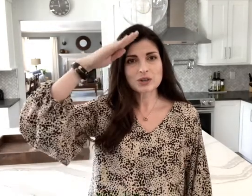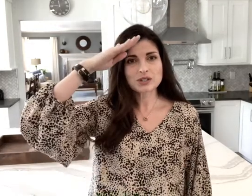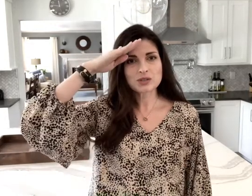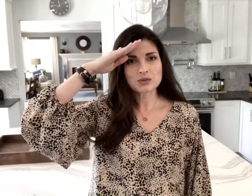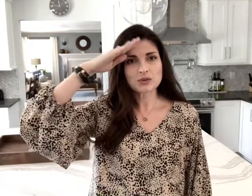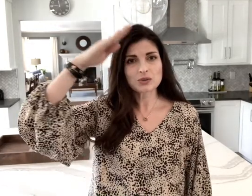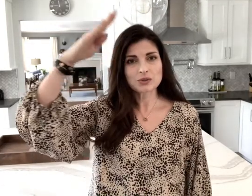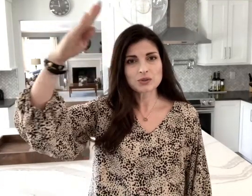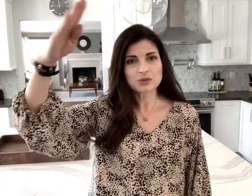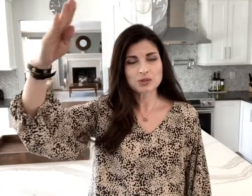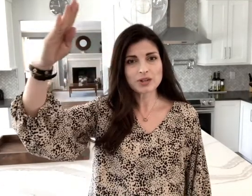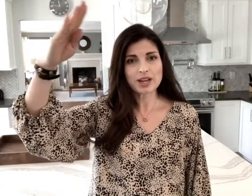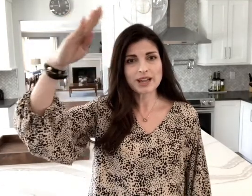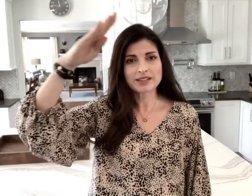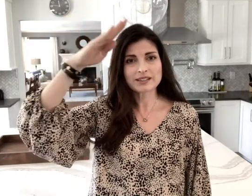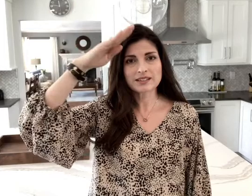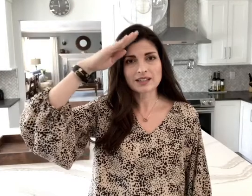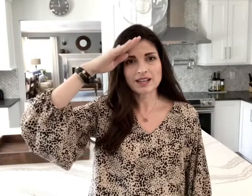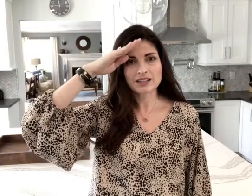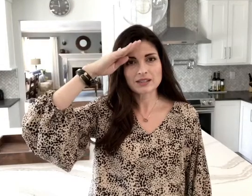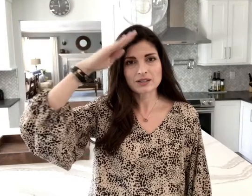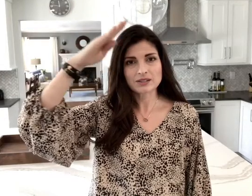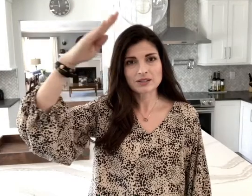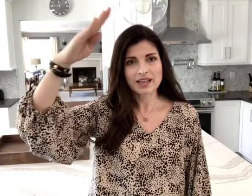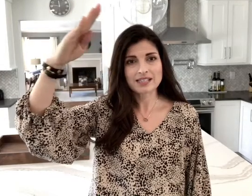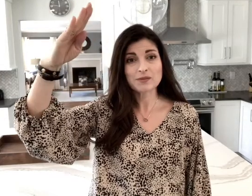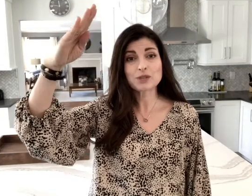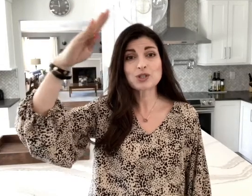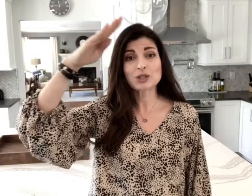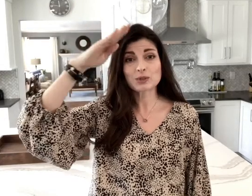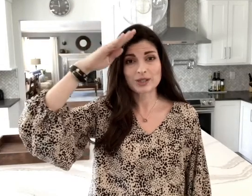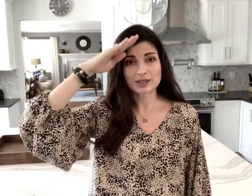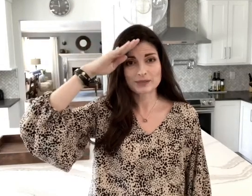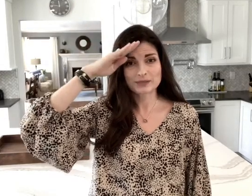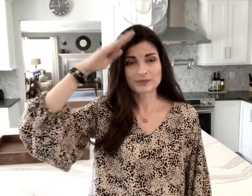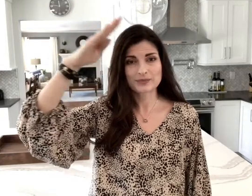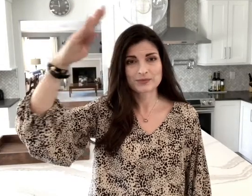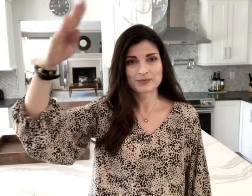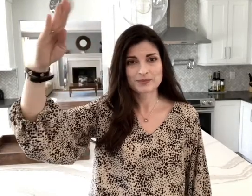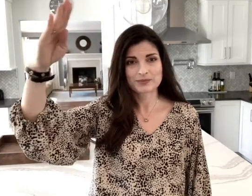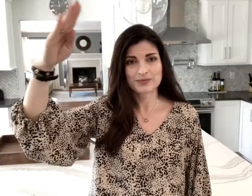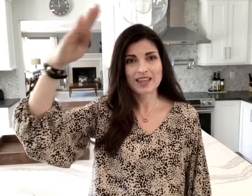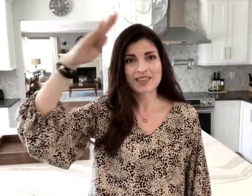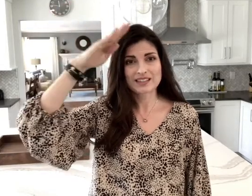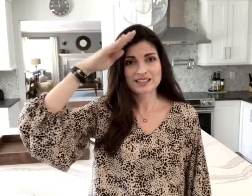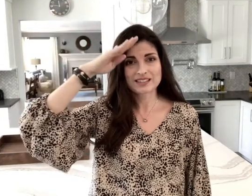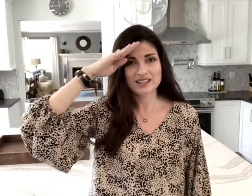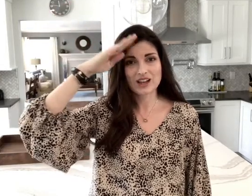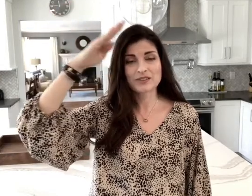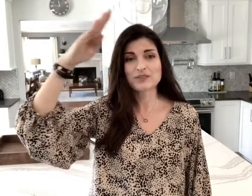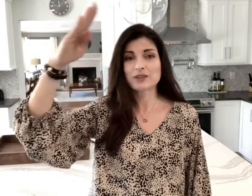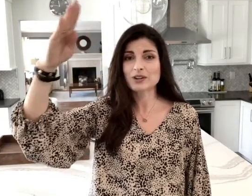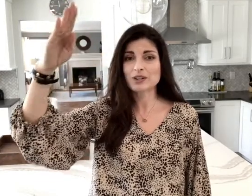to use your hand as if you're saluting and that's the sign for hello.